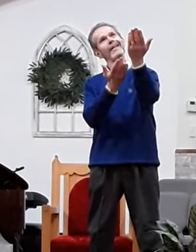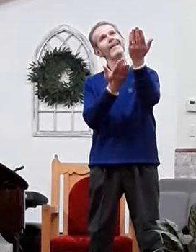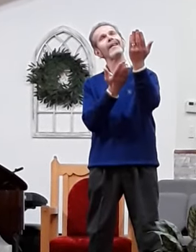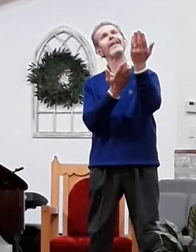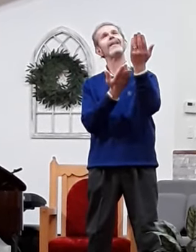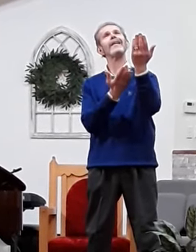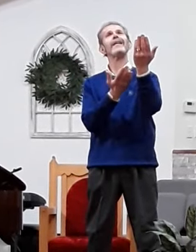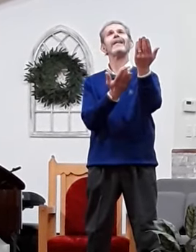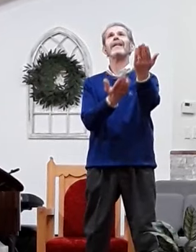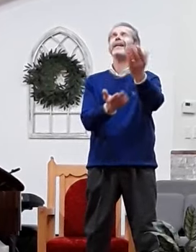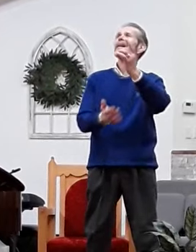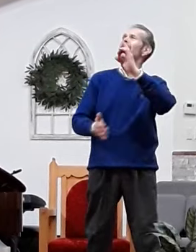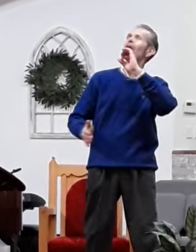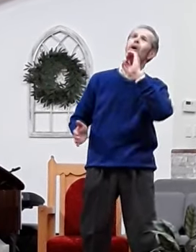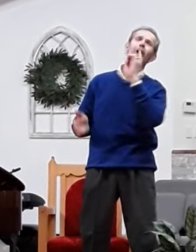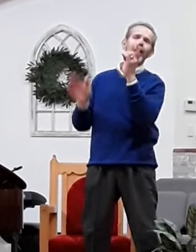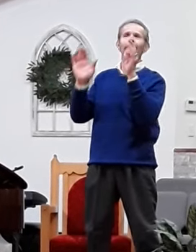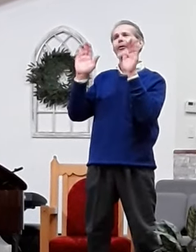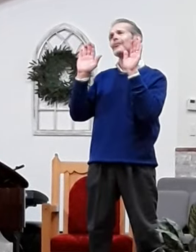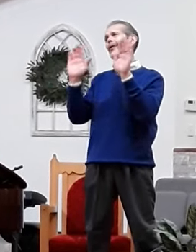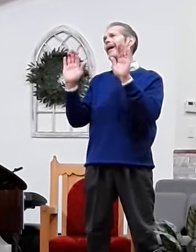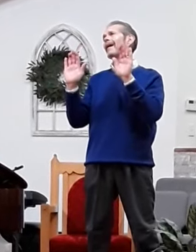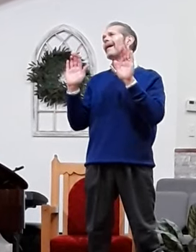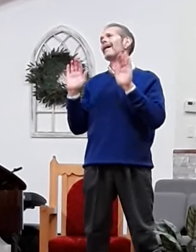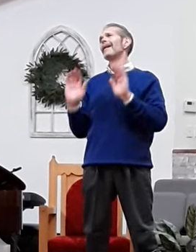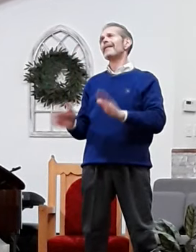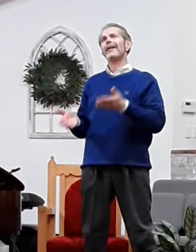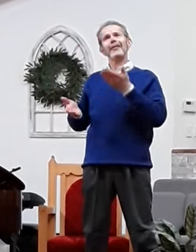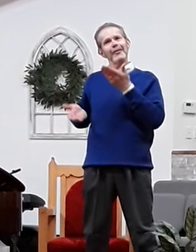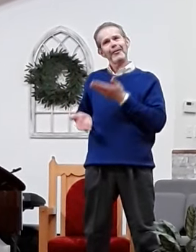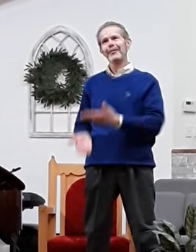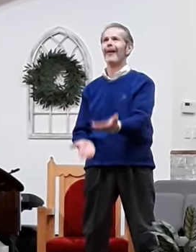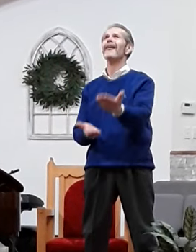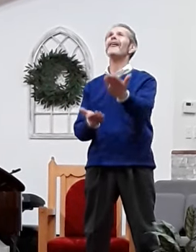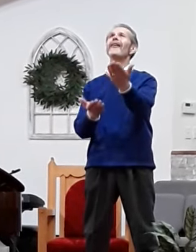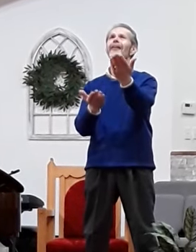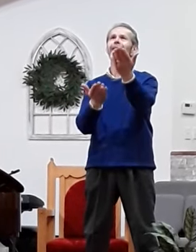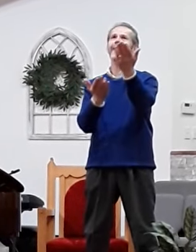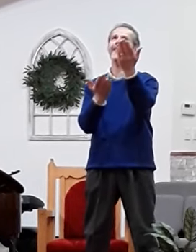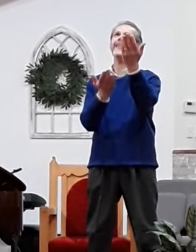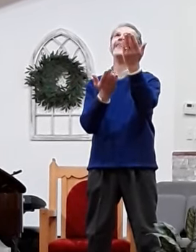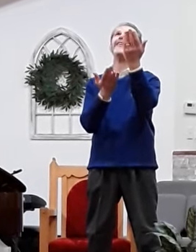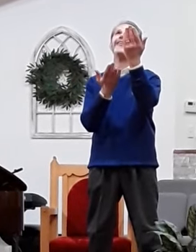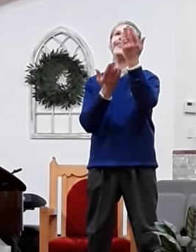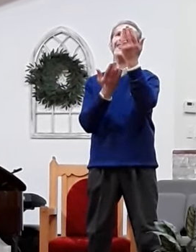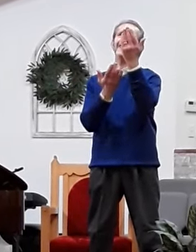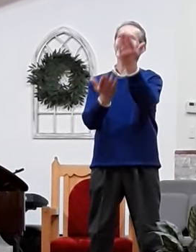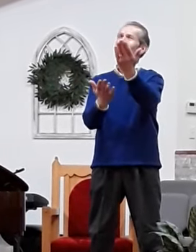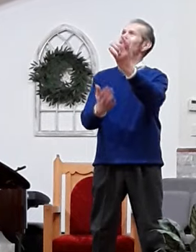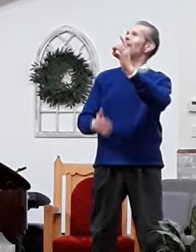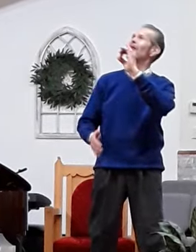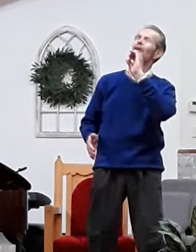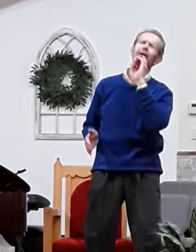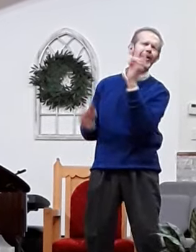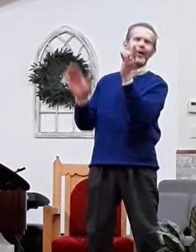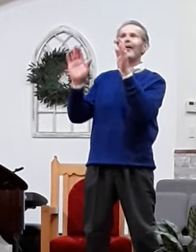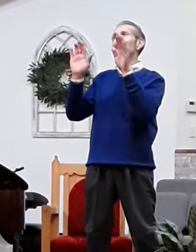how great Thou art, how